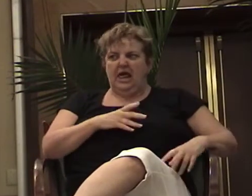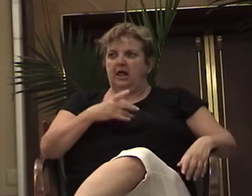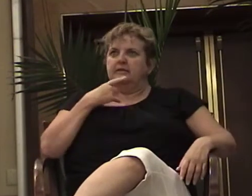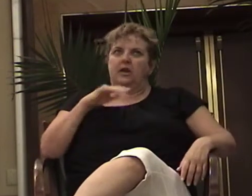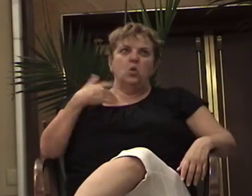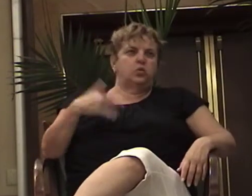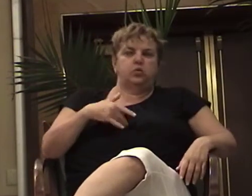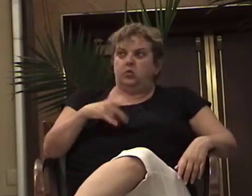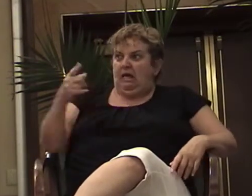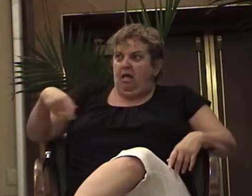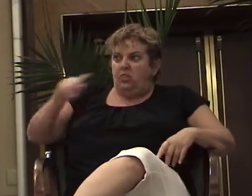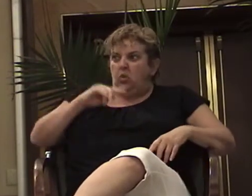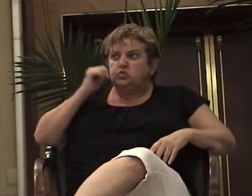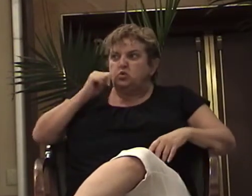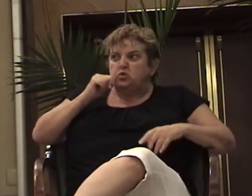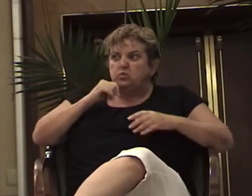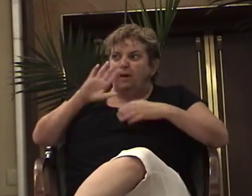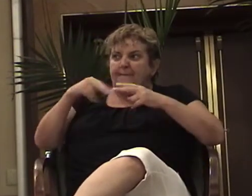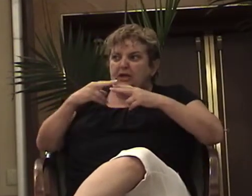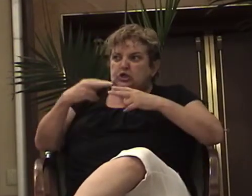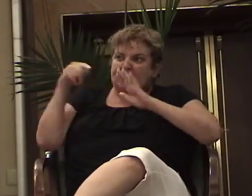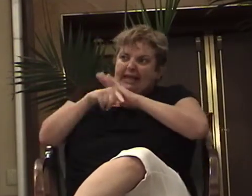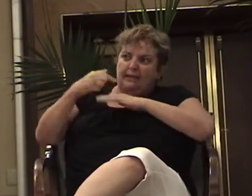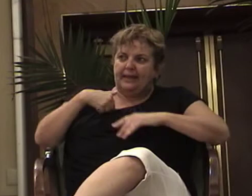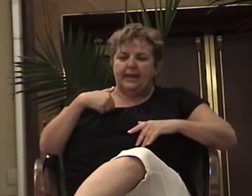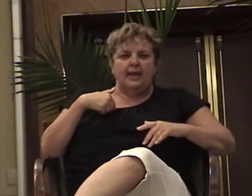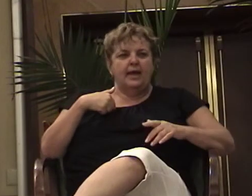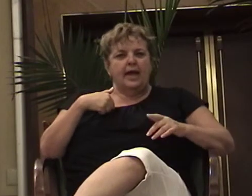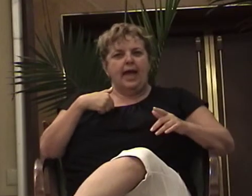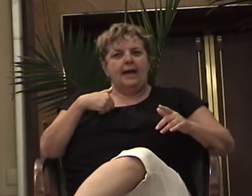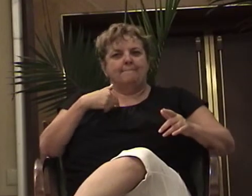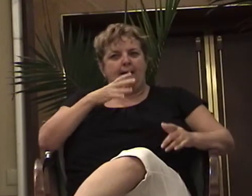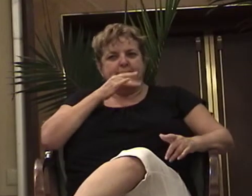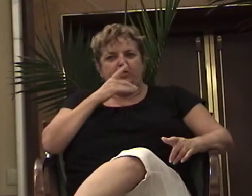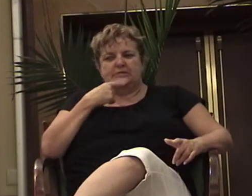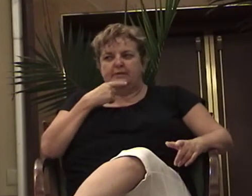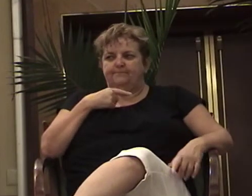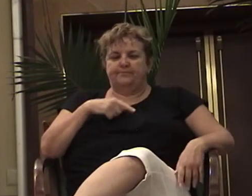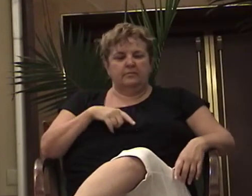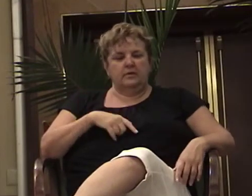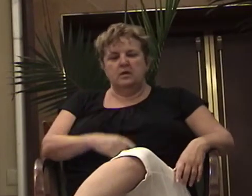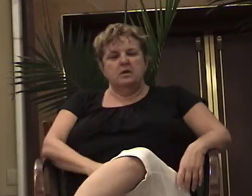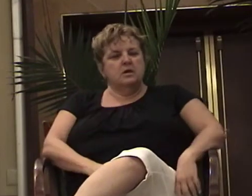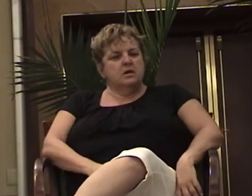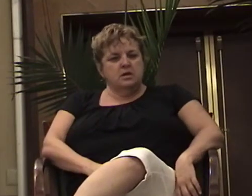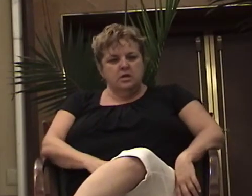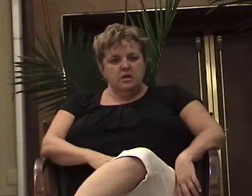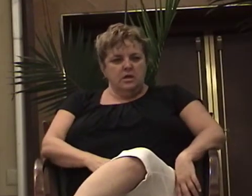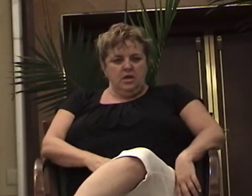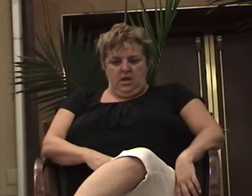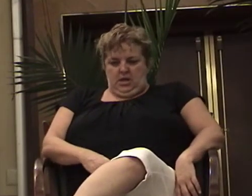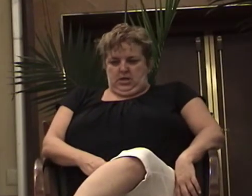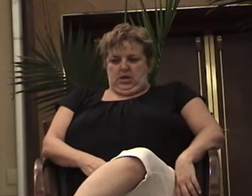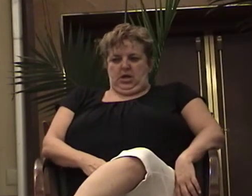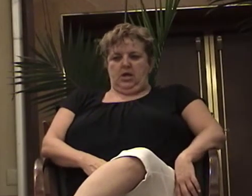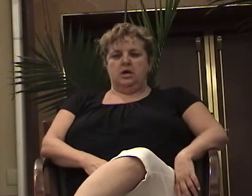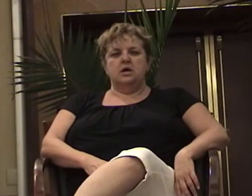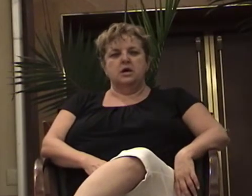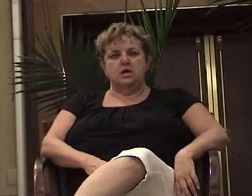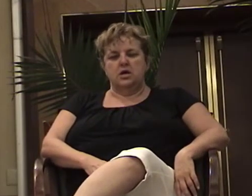kill me. And whenever my mother sounded like this, I knew she meant business. She said, you know, Angela, at some point you're have to learn how